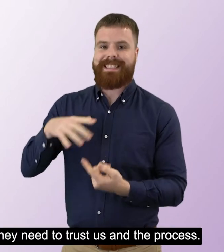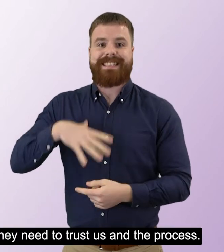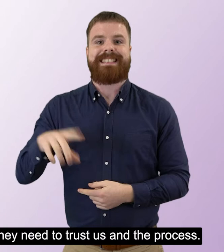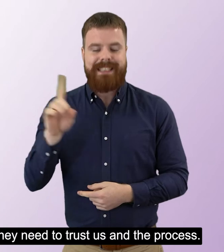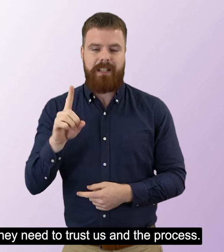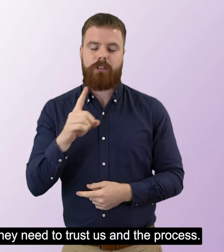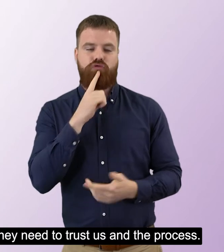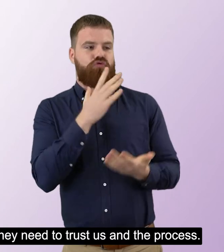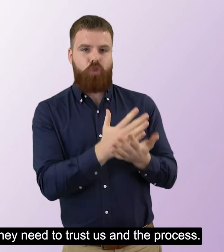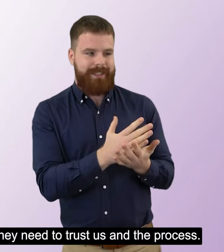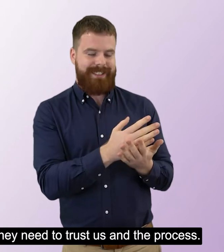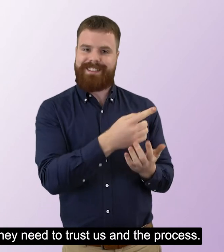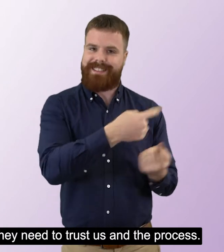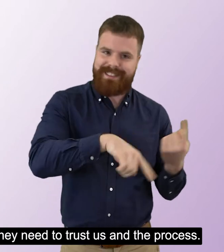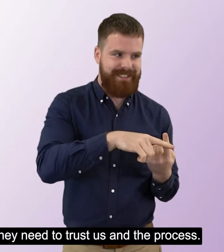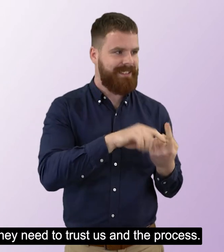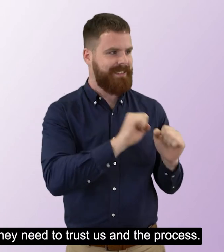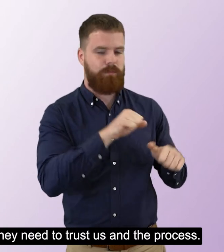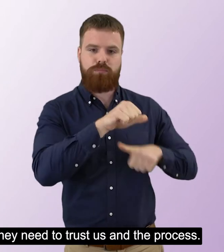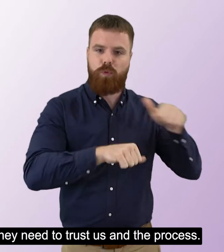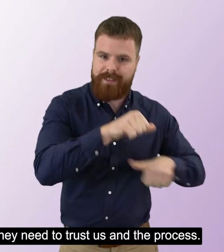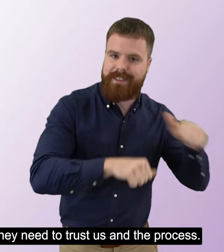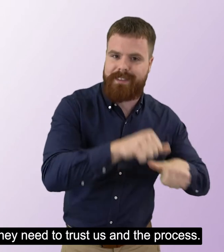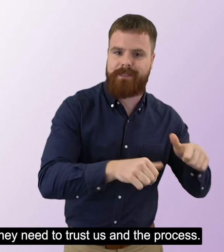To do this, they need to trust us and the process.